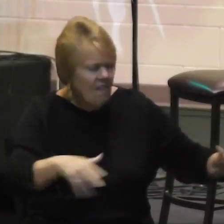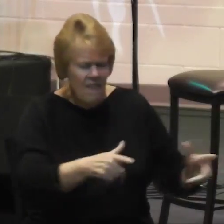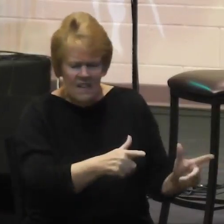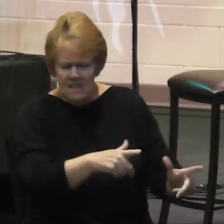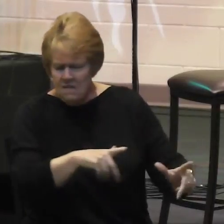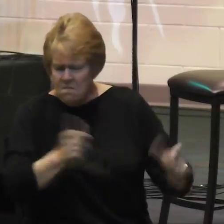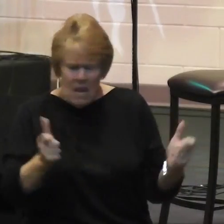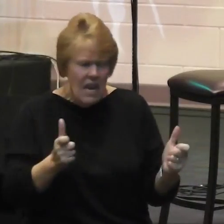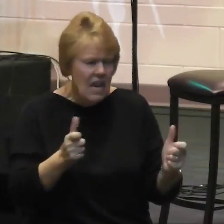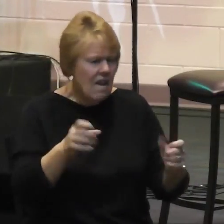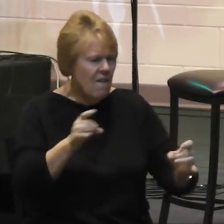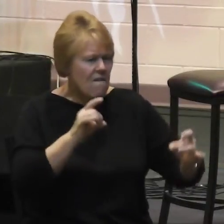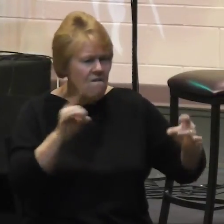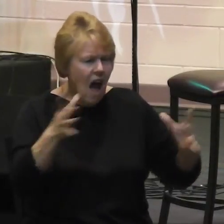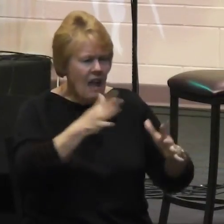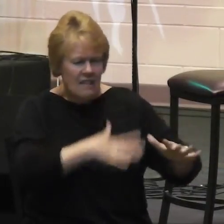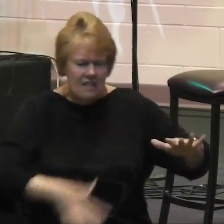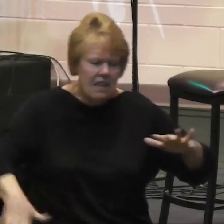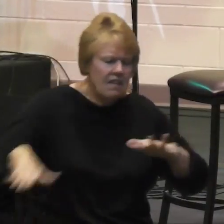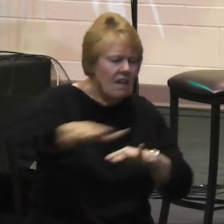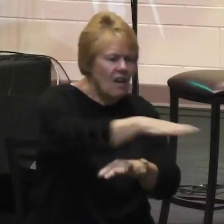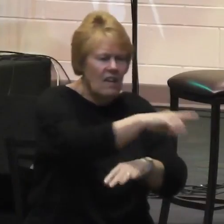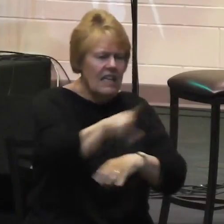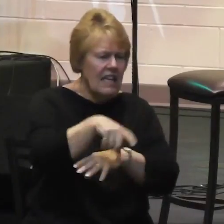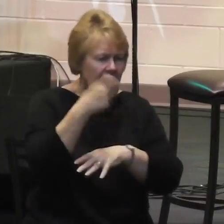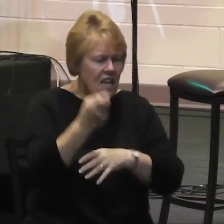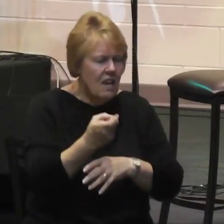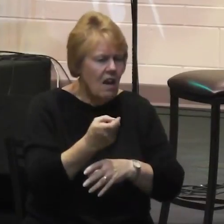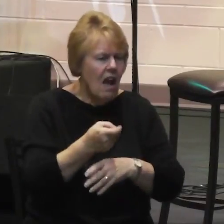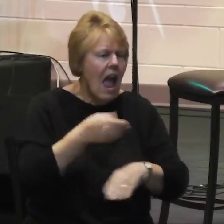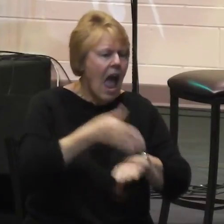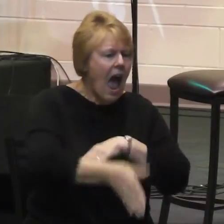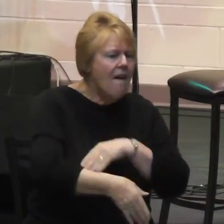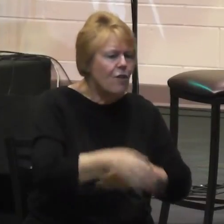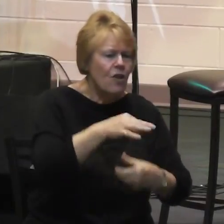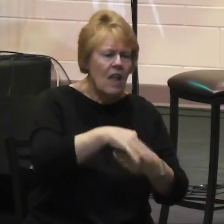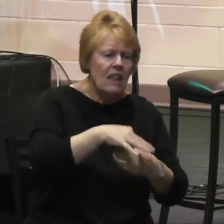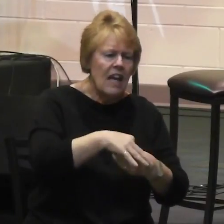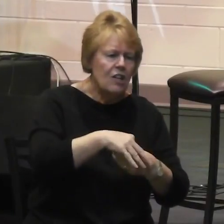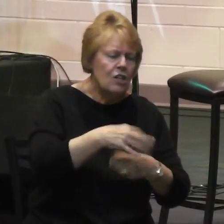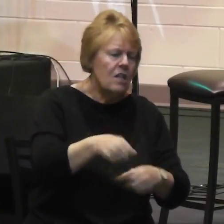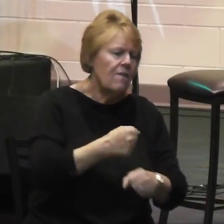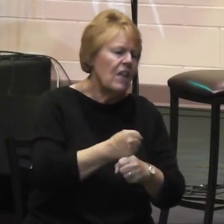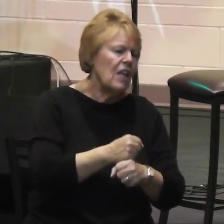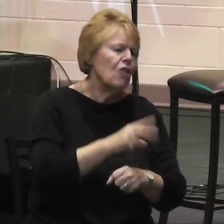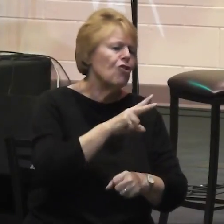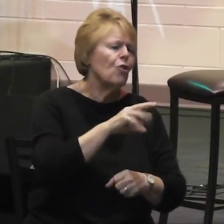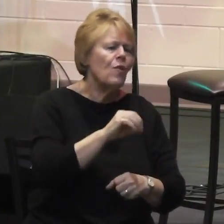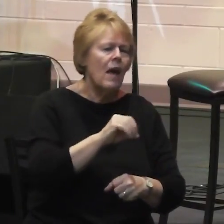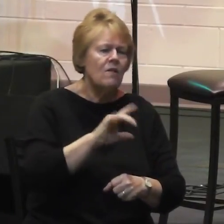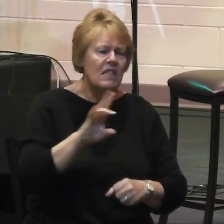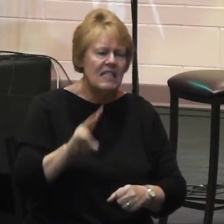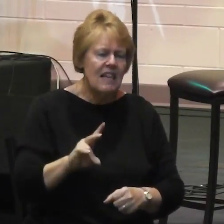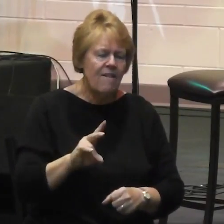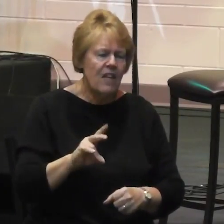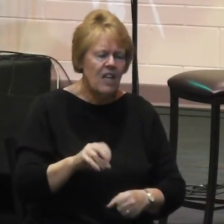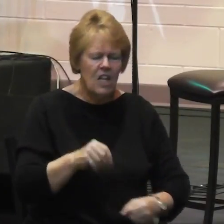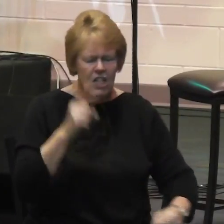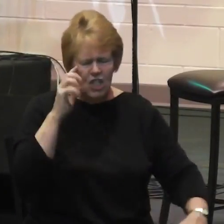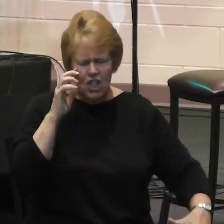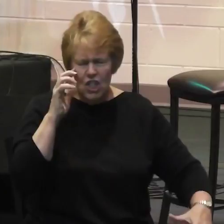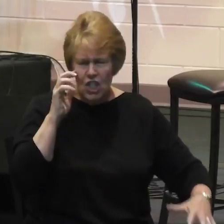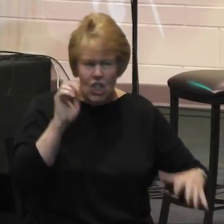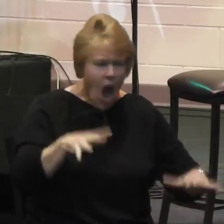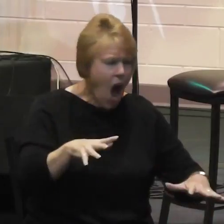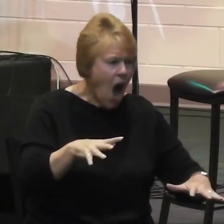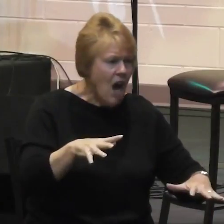following the controversial presidential elections of December 27, 2007, shocked both Kenyans